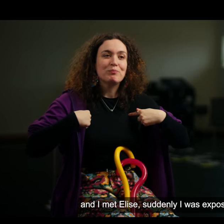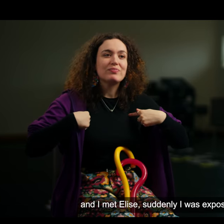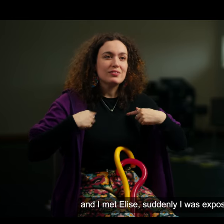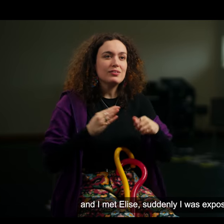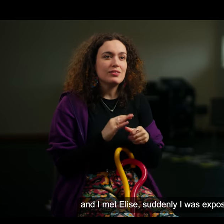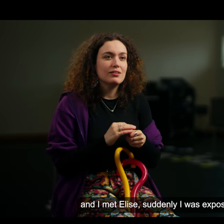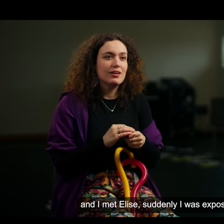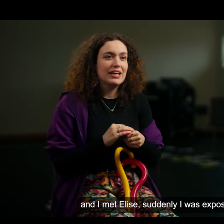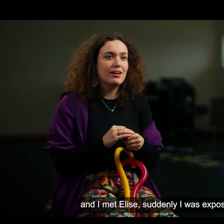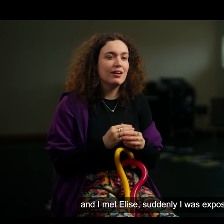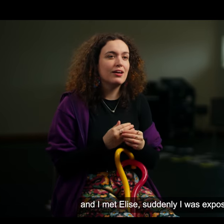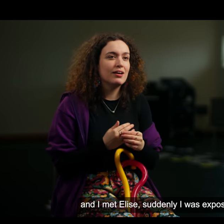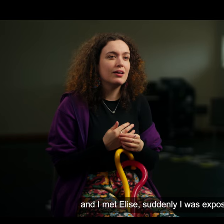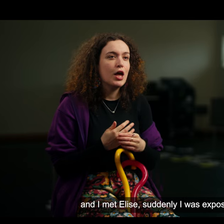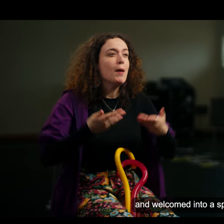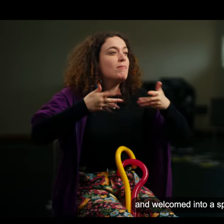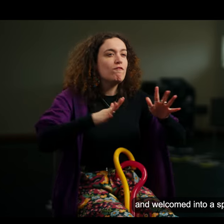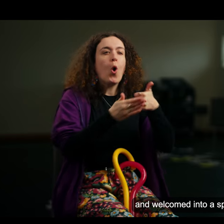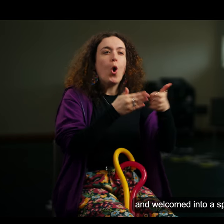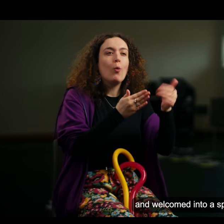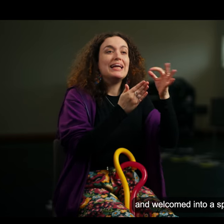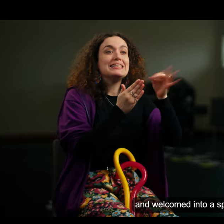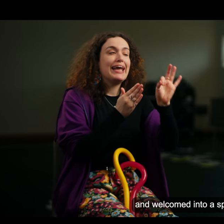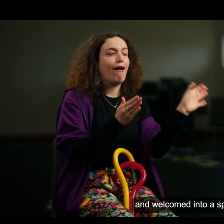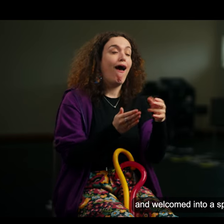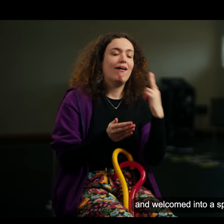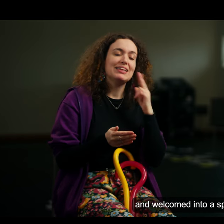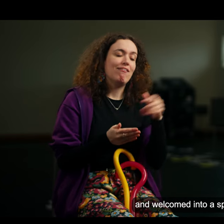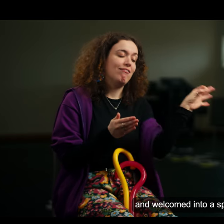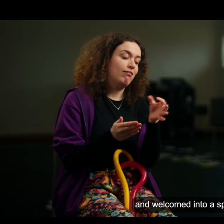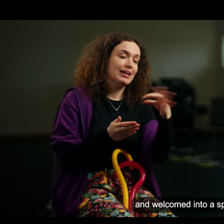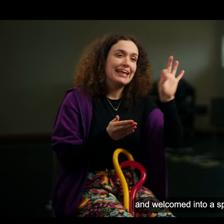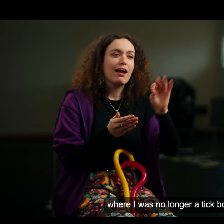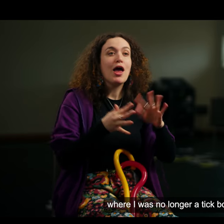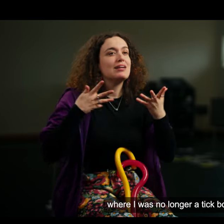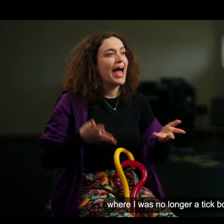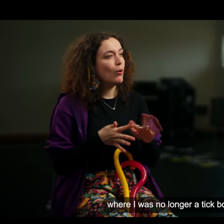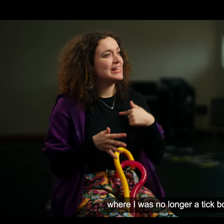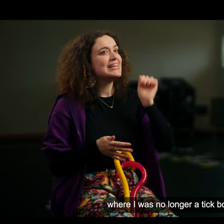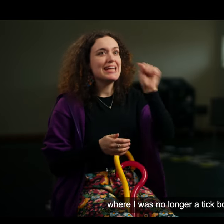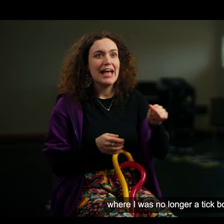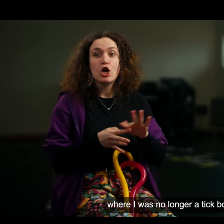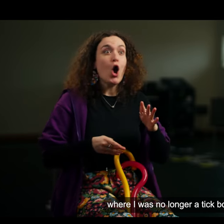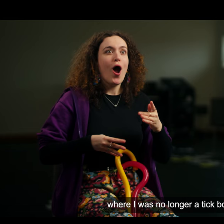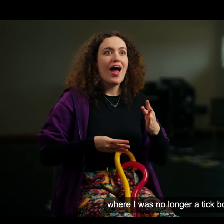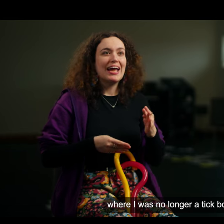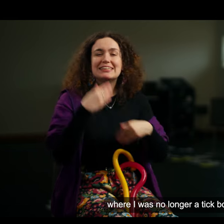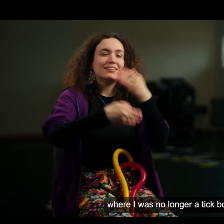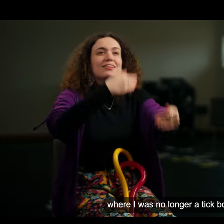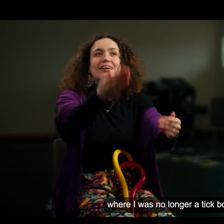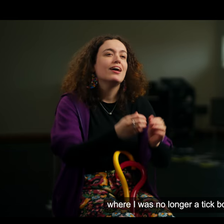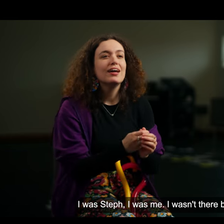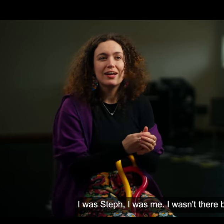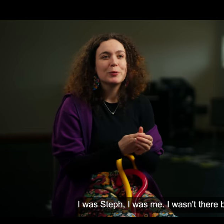suddenly I was exposed and introduced and welcomed into a space where I was no longer a tick box exercise.